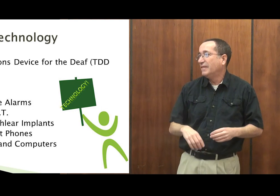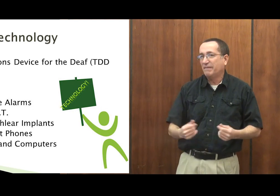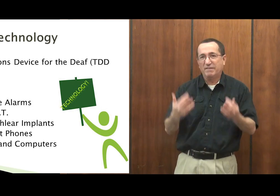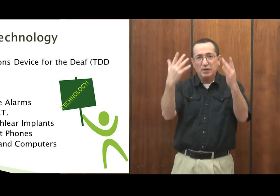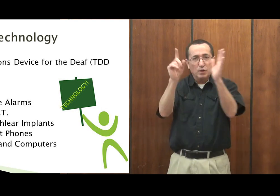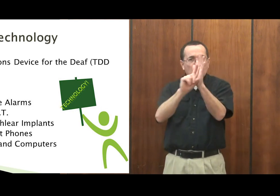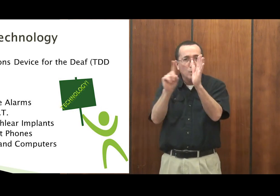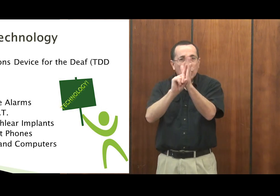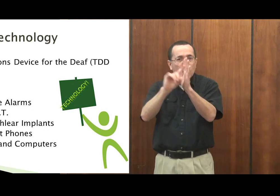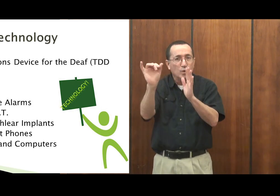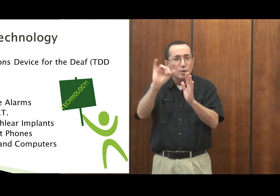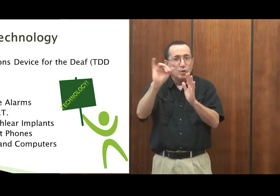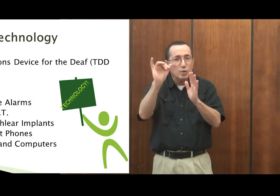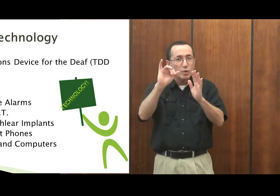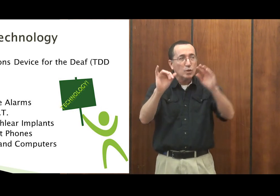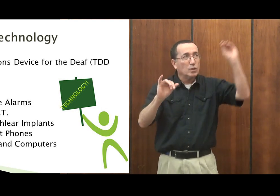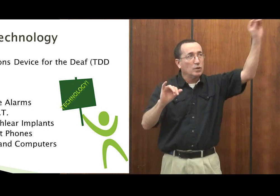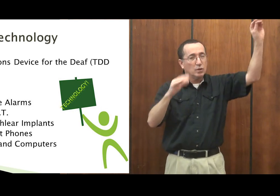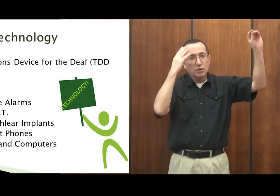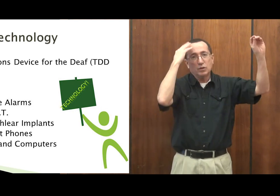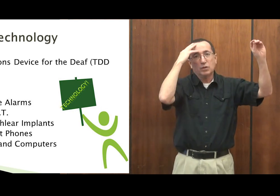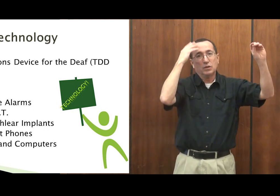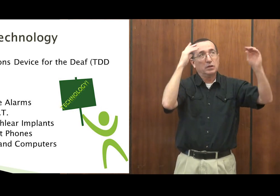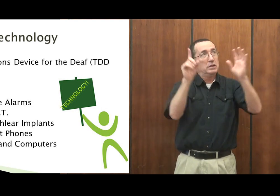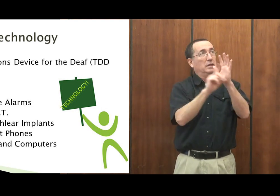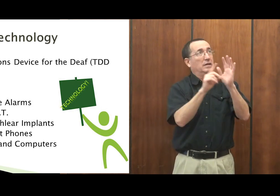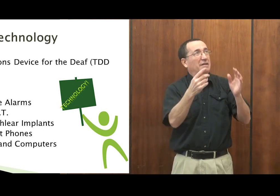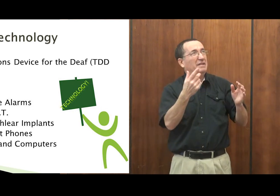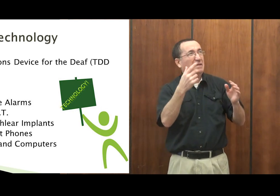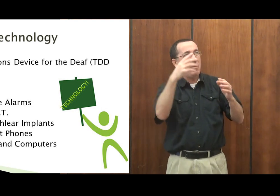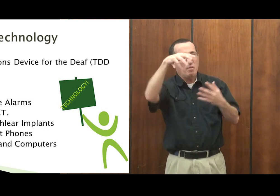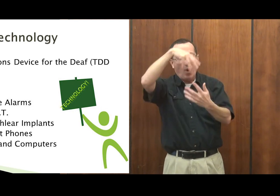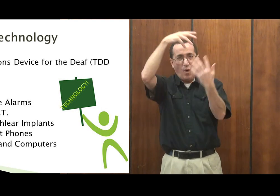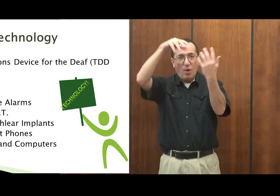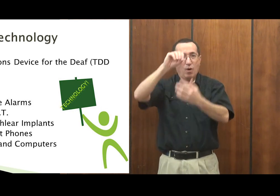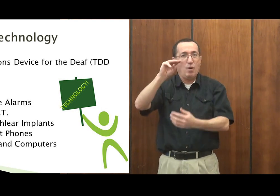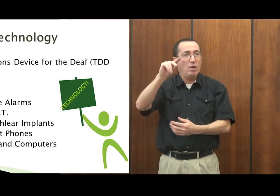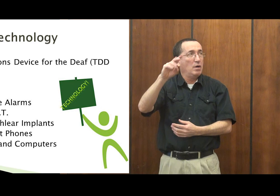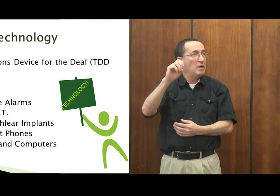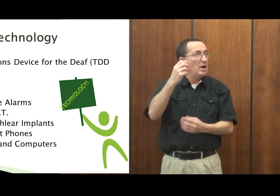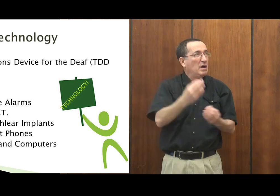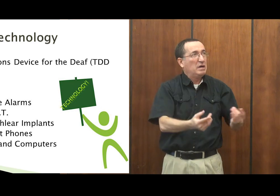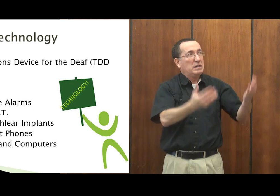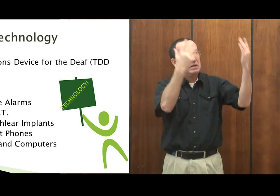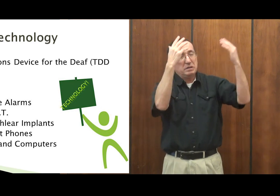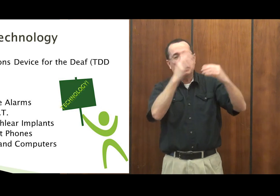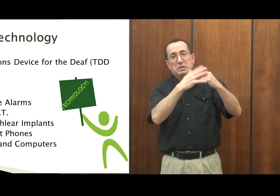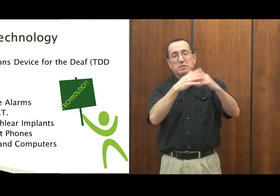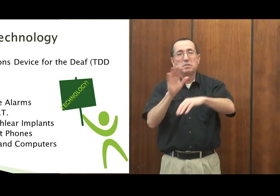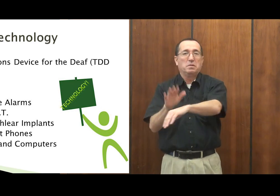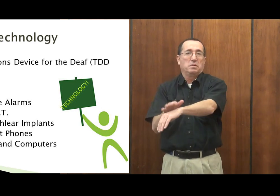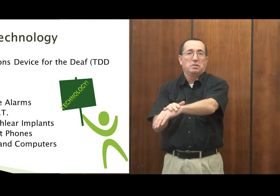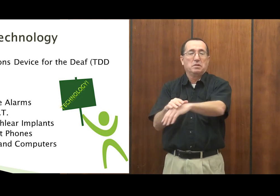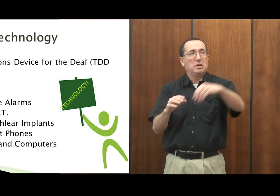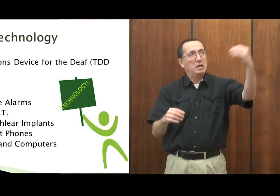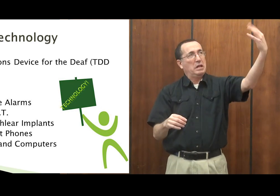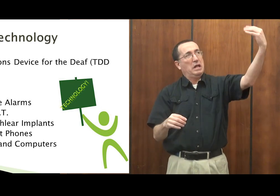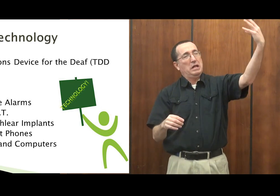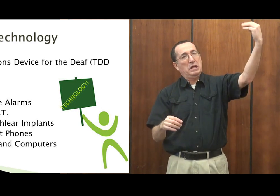would be flashing all over the house. And we also have smoke alarms. Those are light